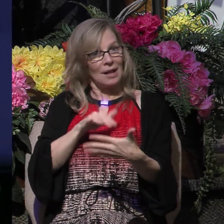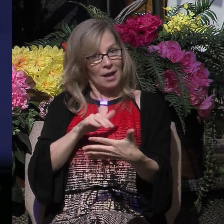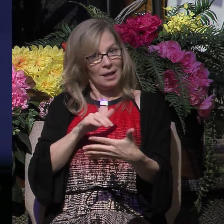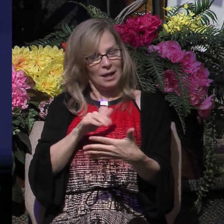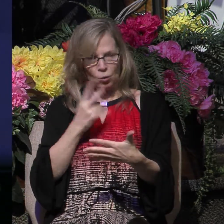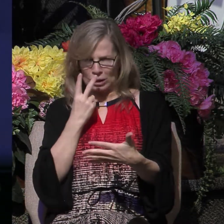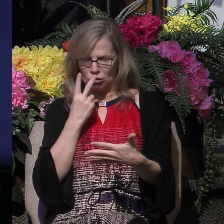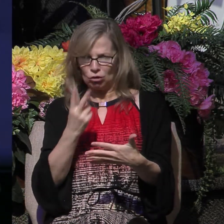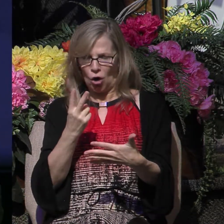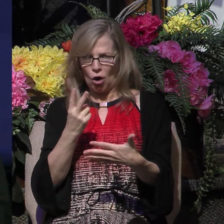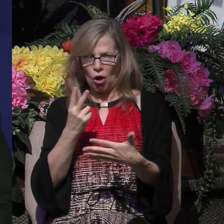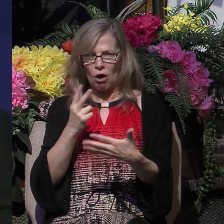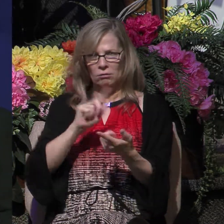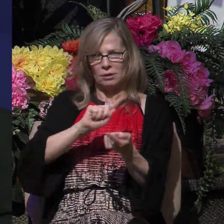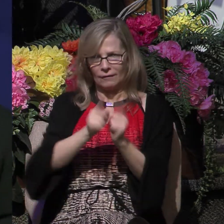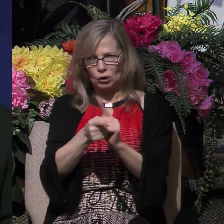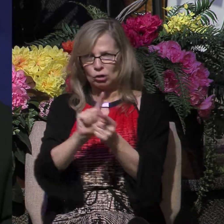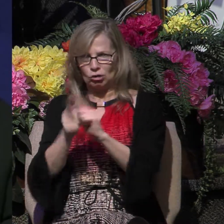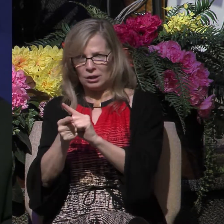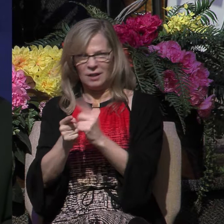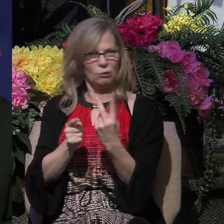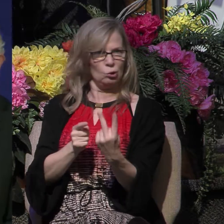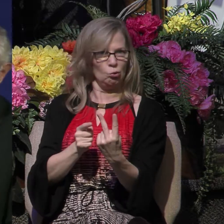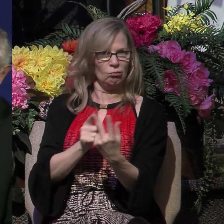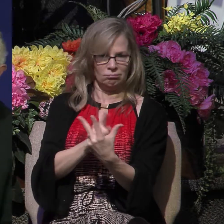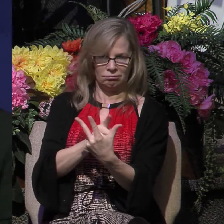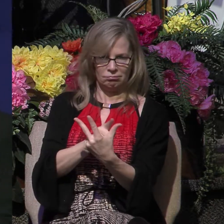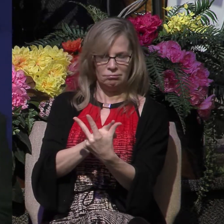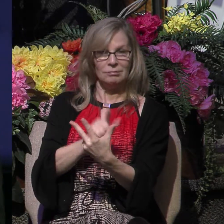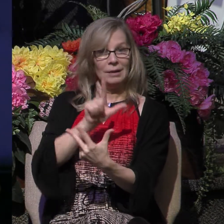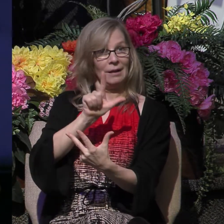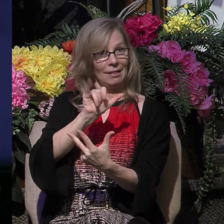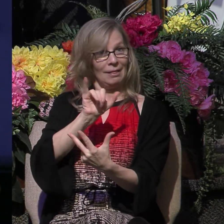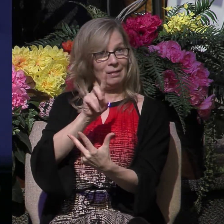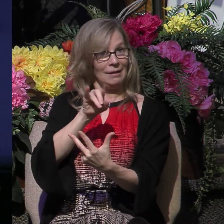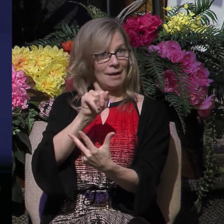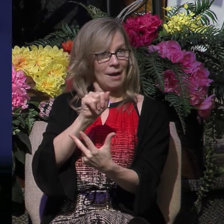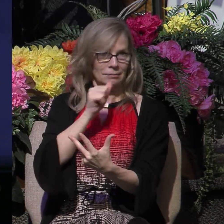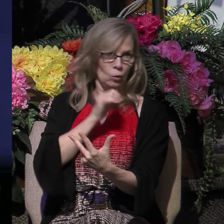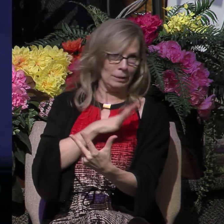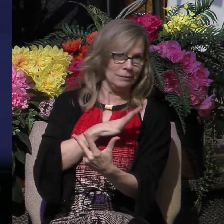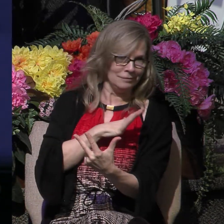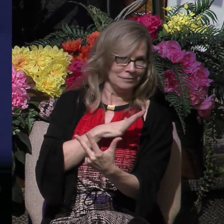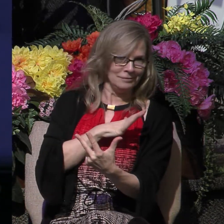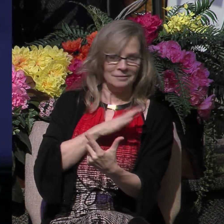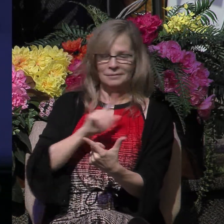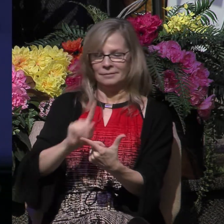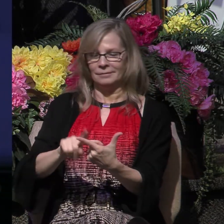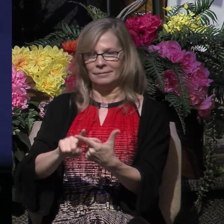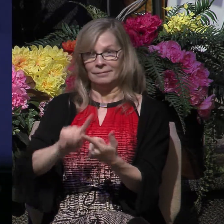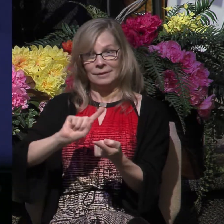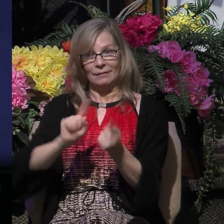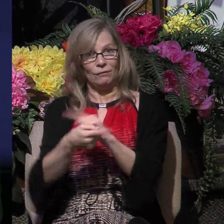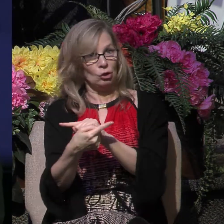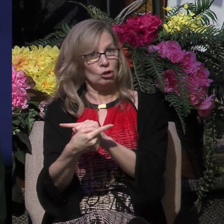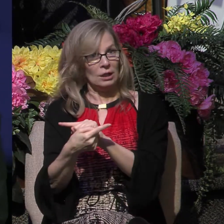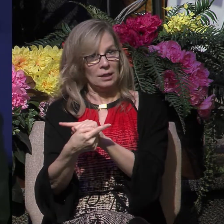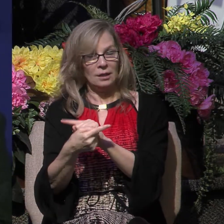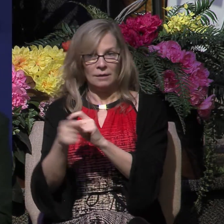at the conversion of two of these individuals. We saw the conversion of Lydia, a woman, and then we saw the conversion of the